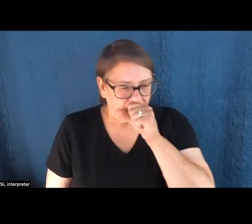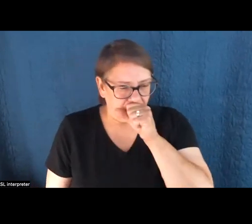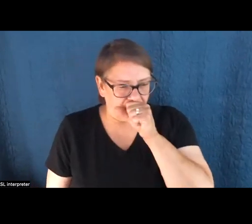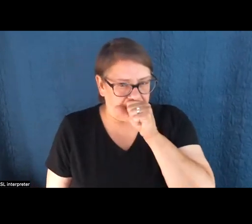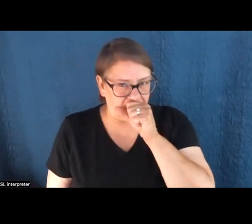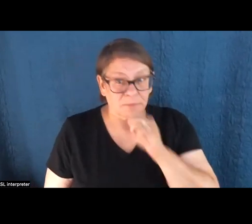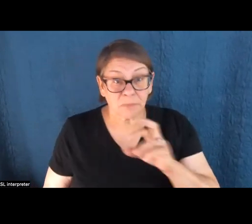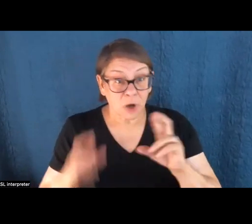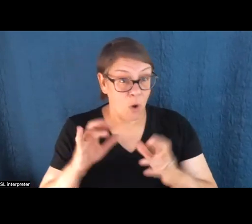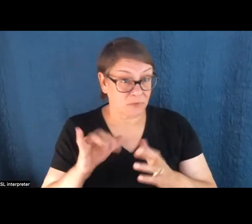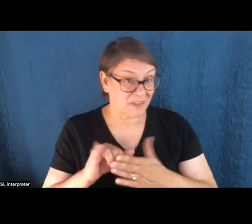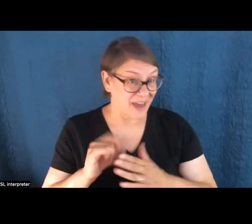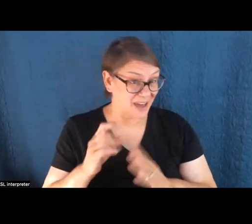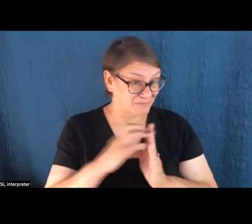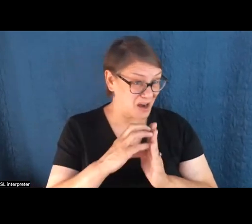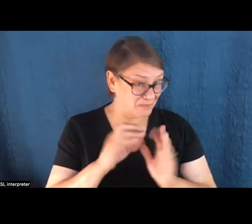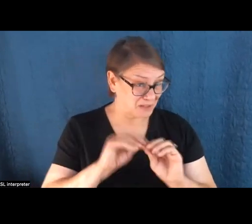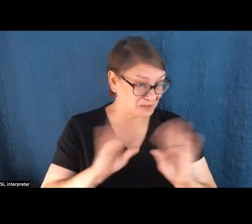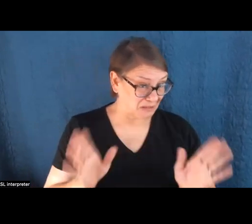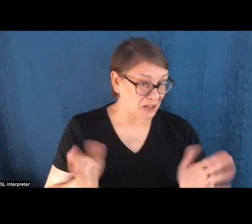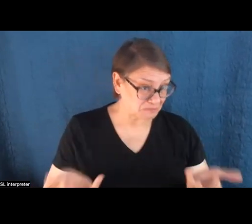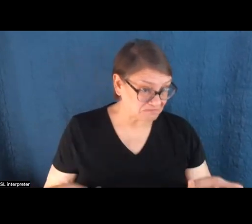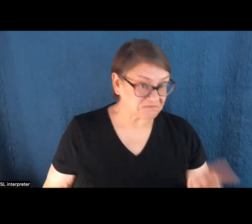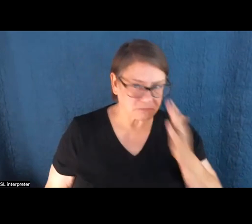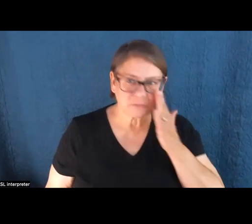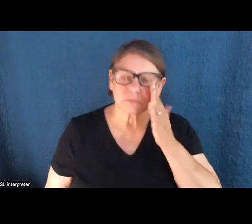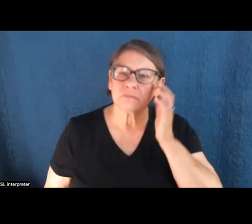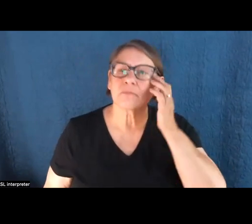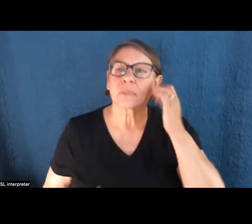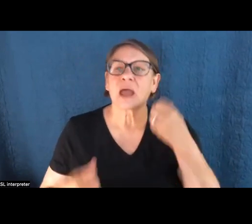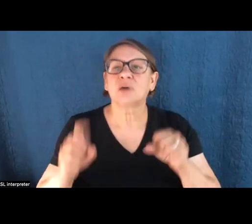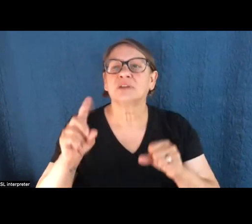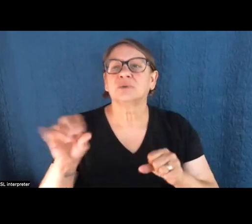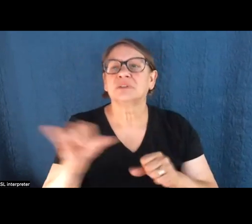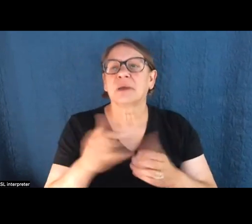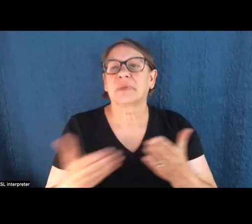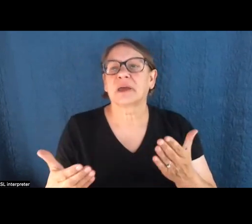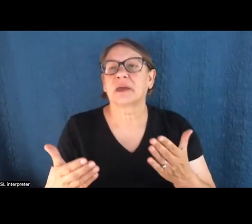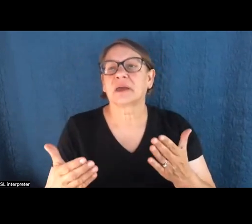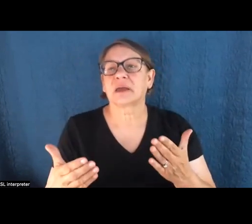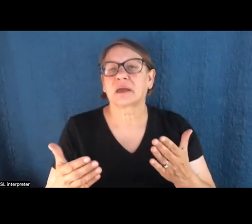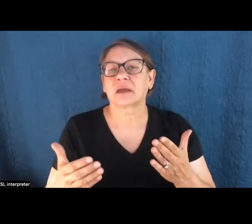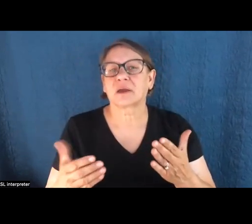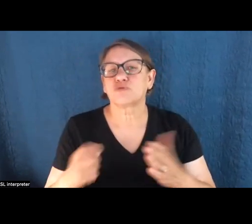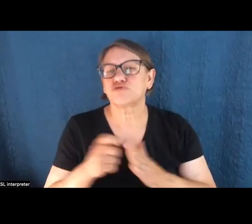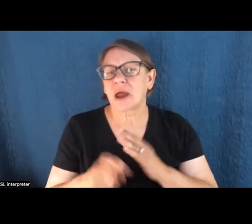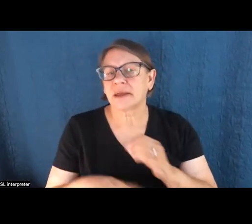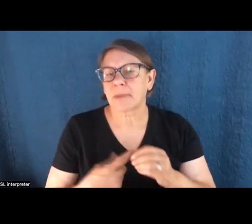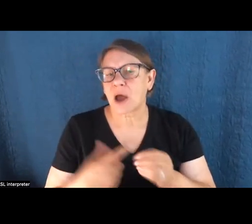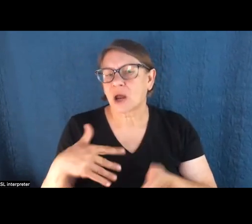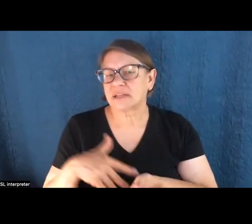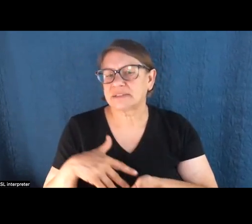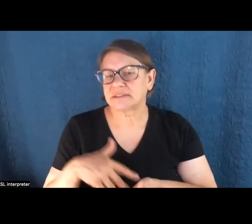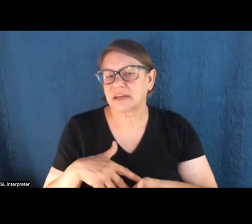this top two paragraphs spell it out pretty clearly. I tried to do the same thing just a couple of months ago, writing about a study that had